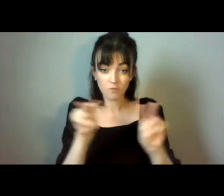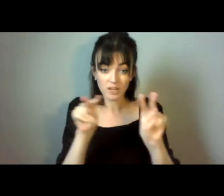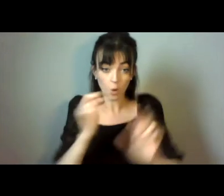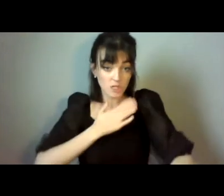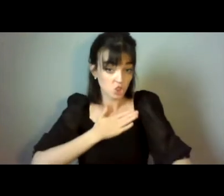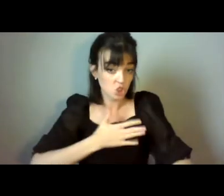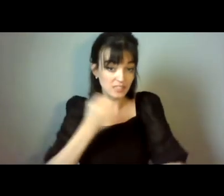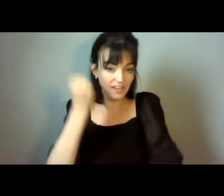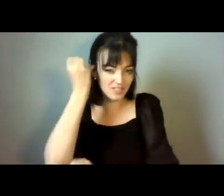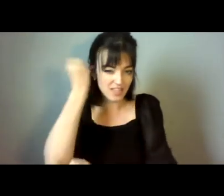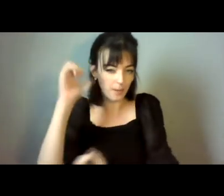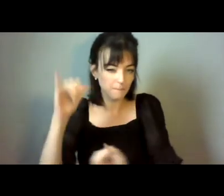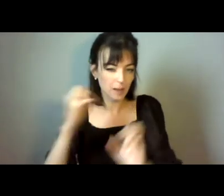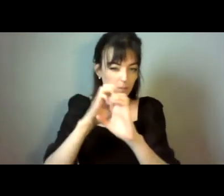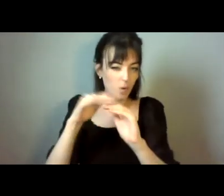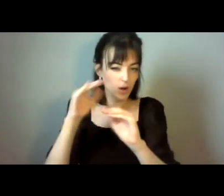second.